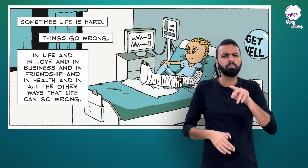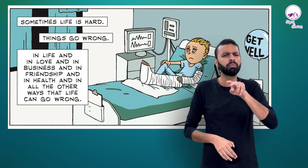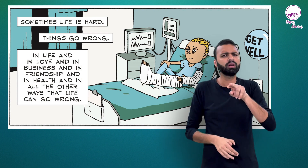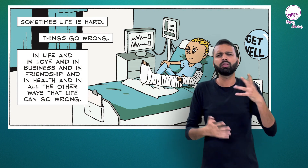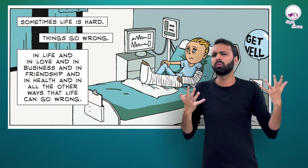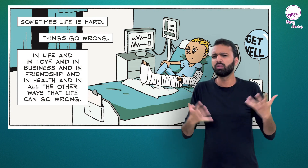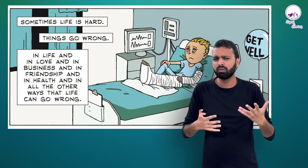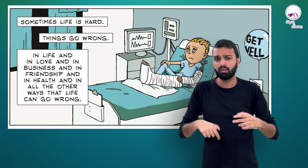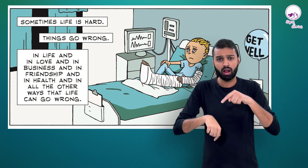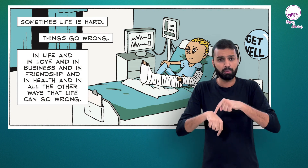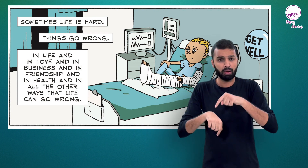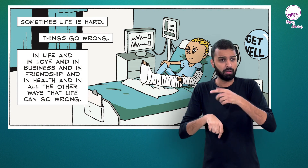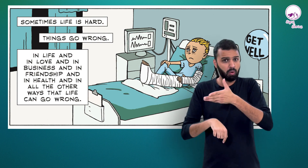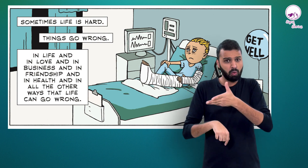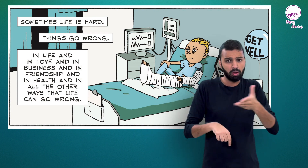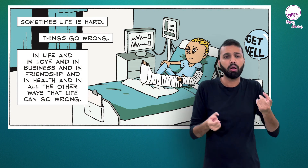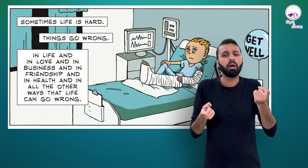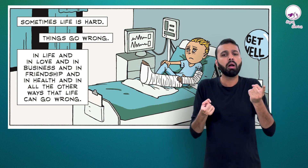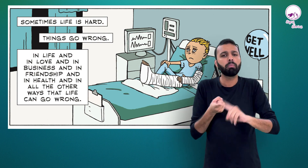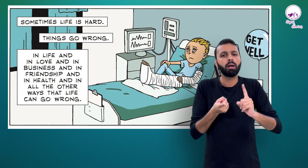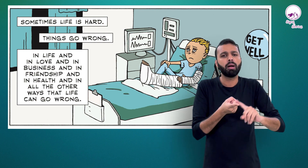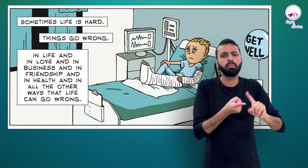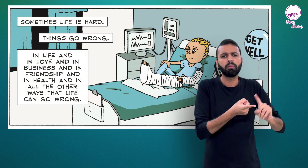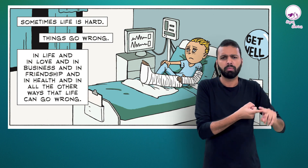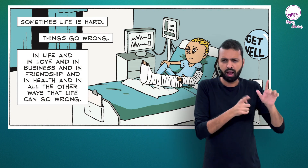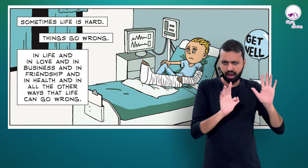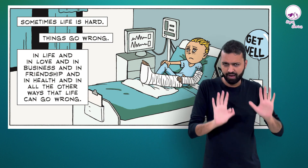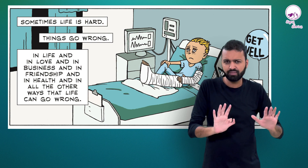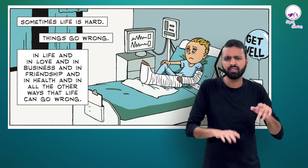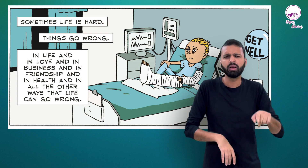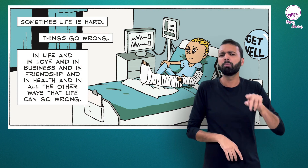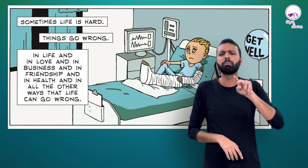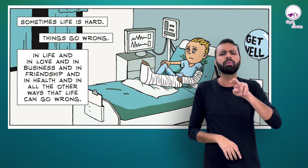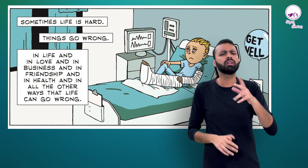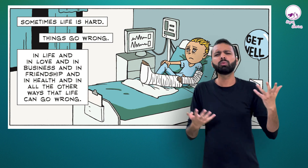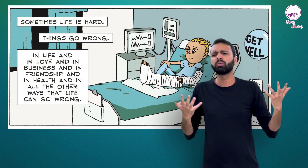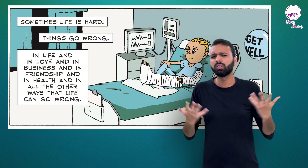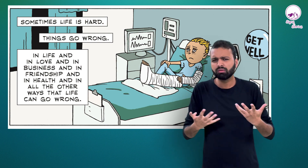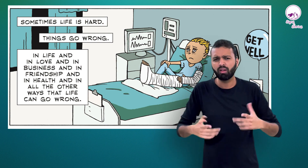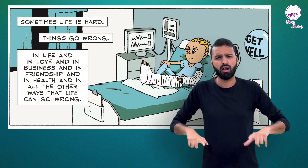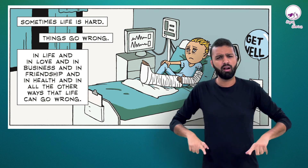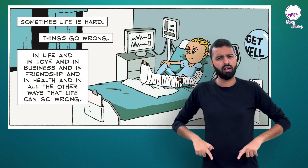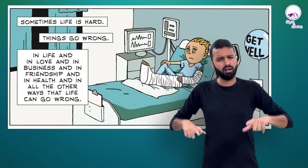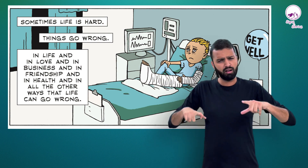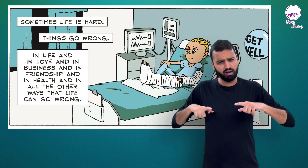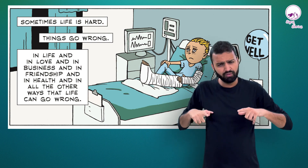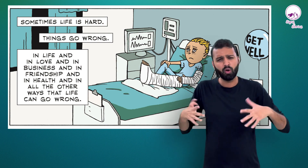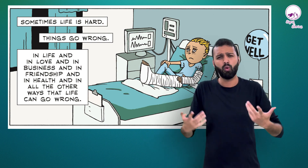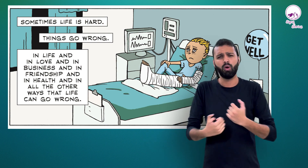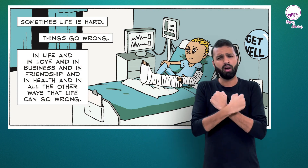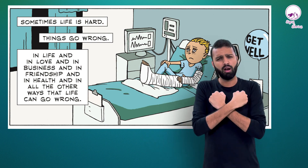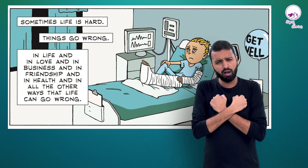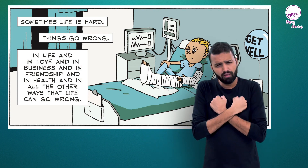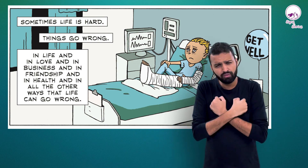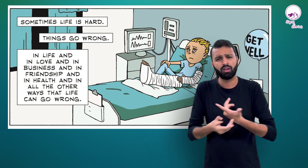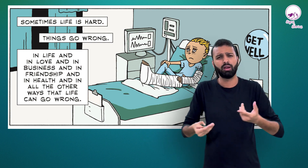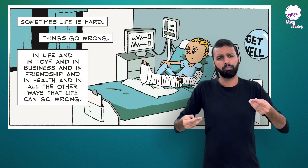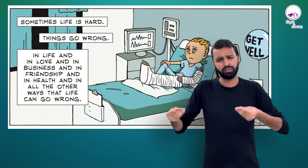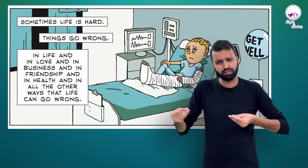and in business and in friendship and in health and in all the other ways